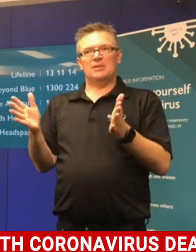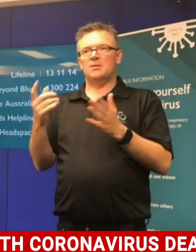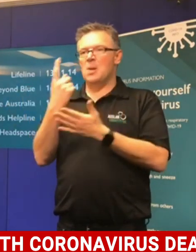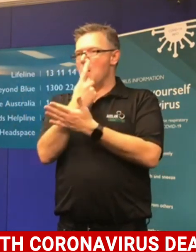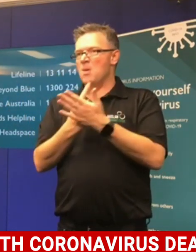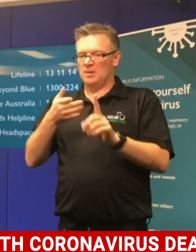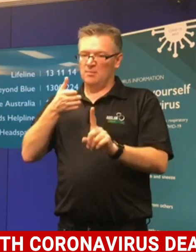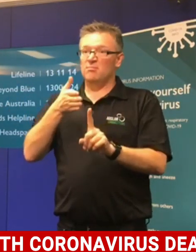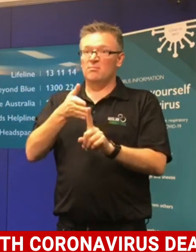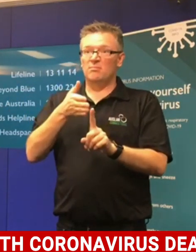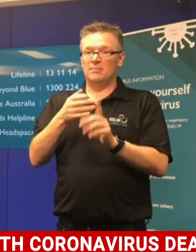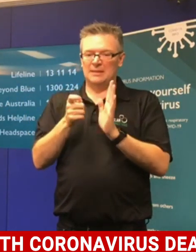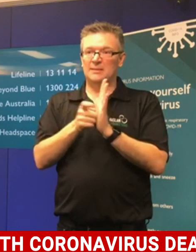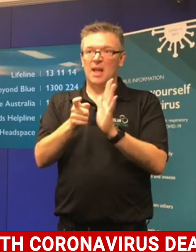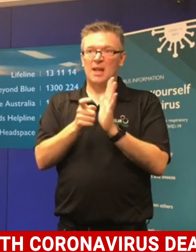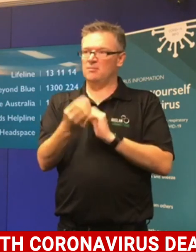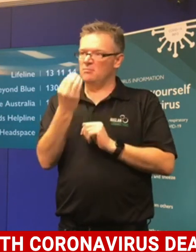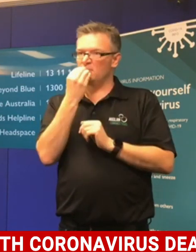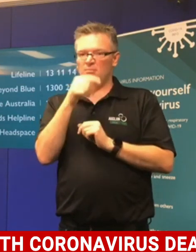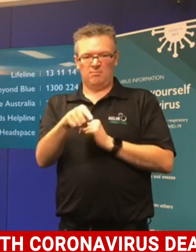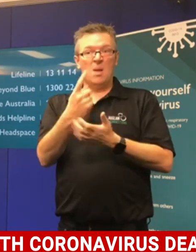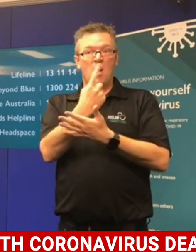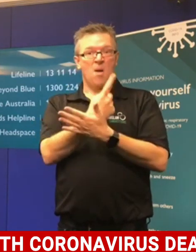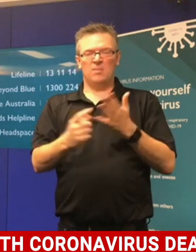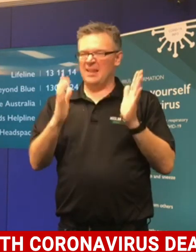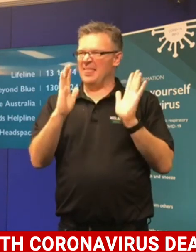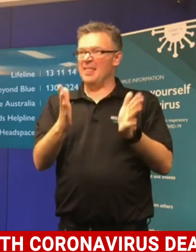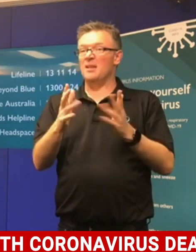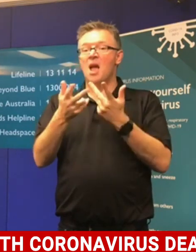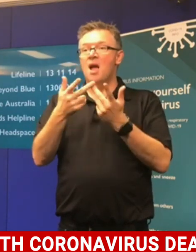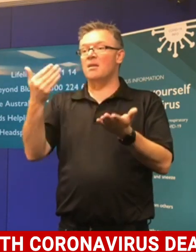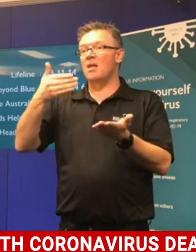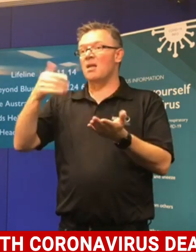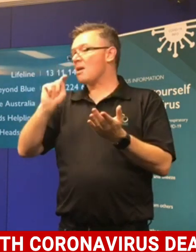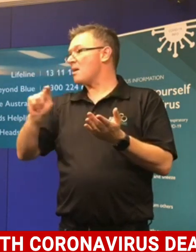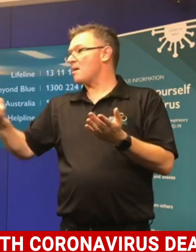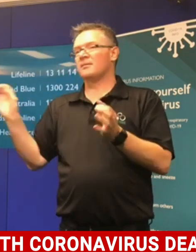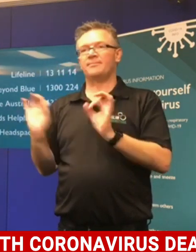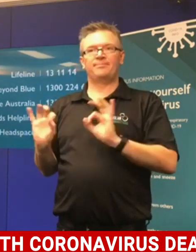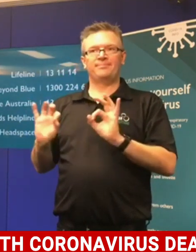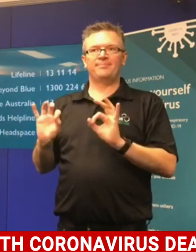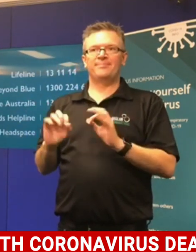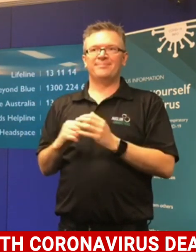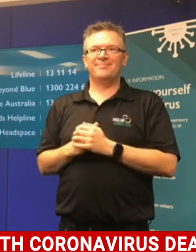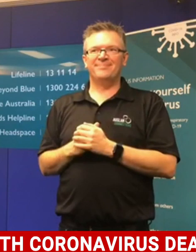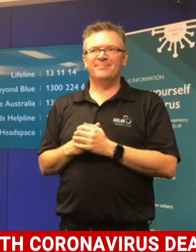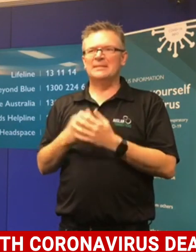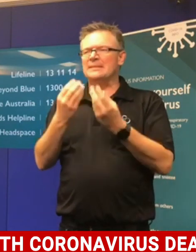food or produce only. In terms of a number of other closures